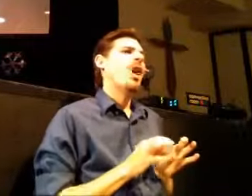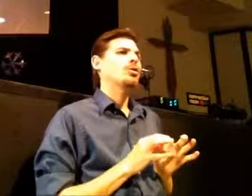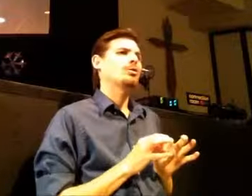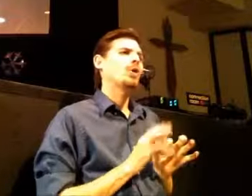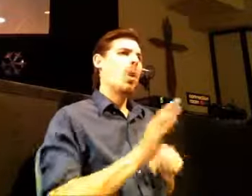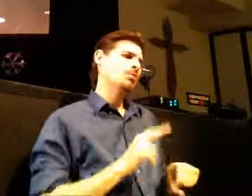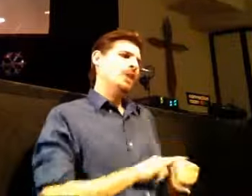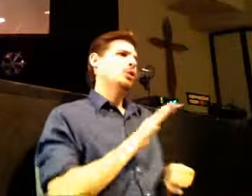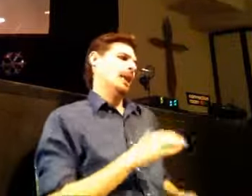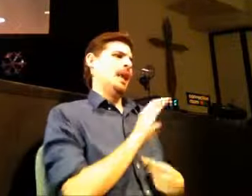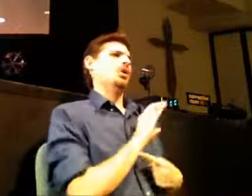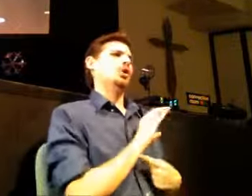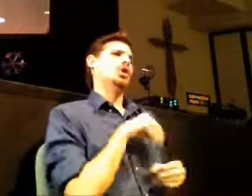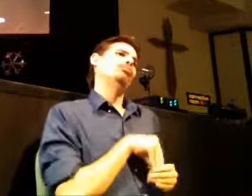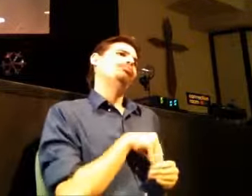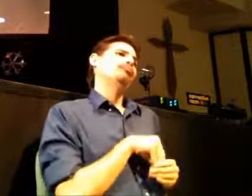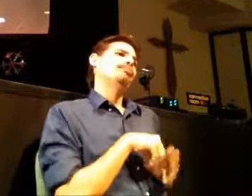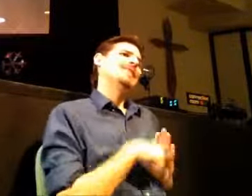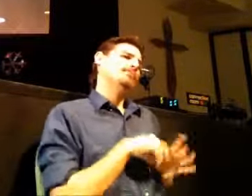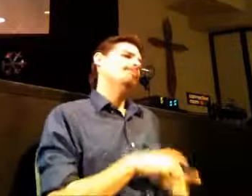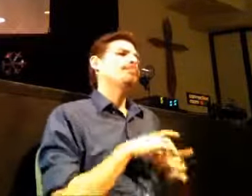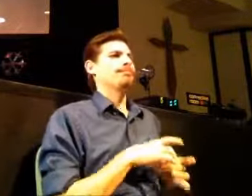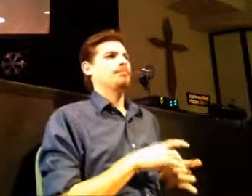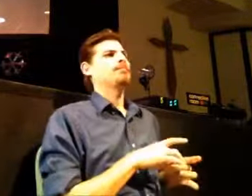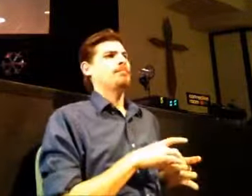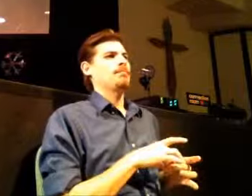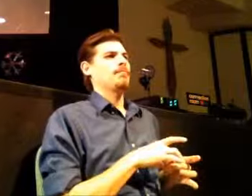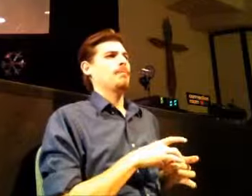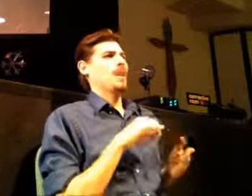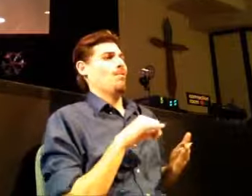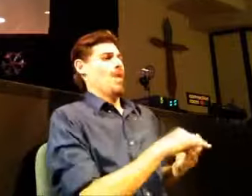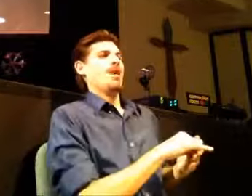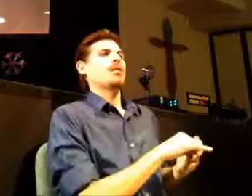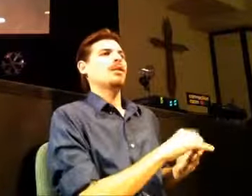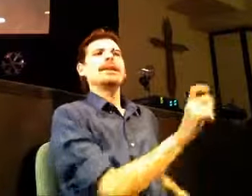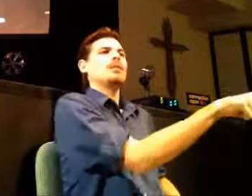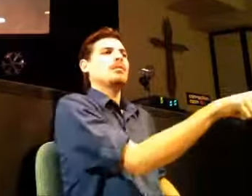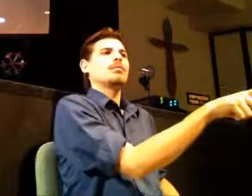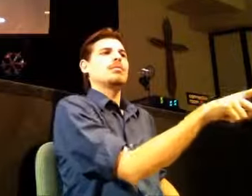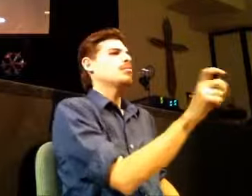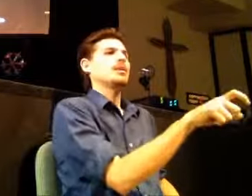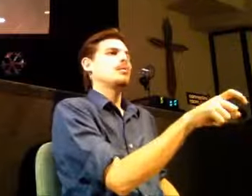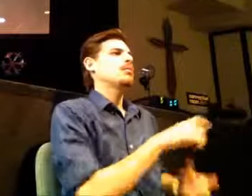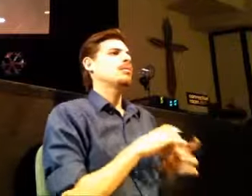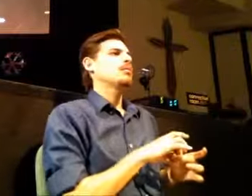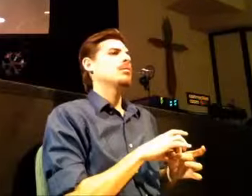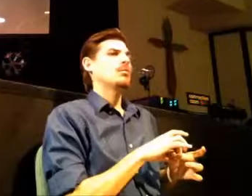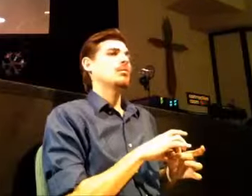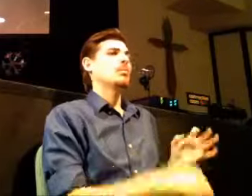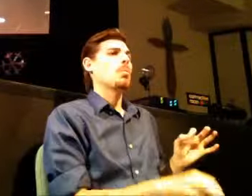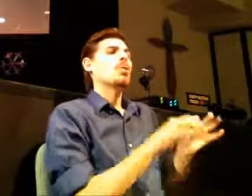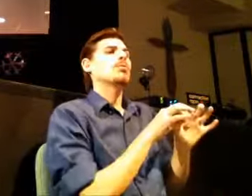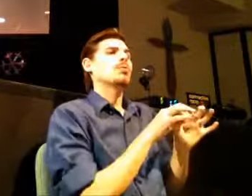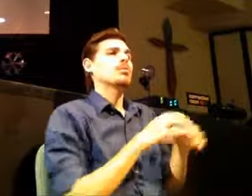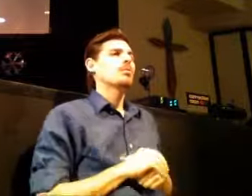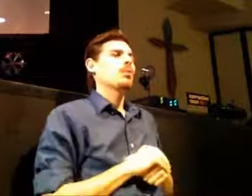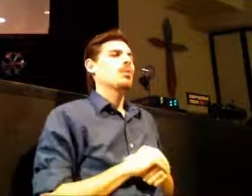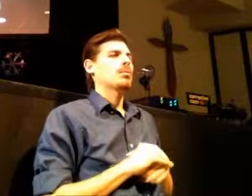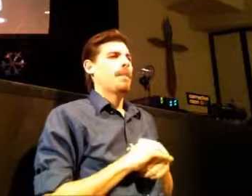nature to your character that is at the deepest levels of who you are and that is something you need to have if that becomes important and so uh there is a key to